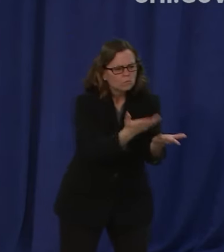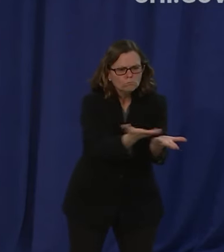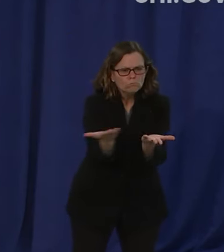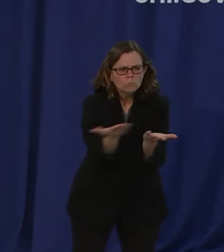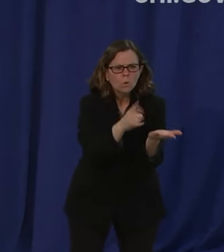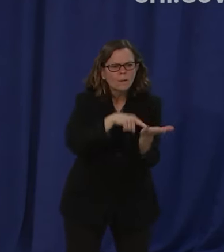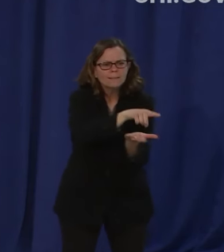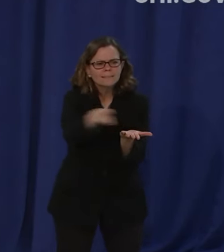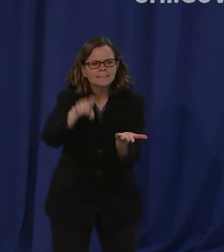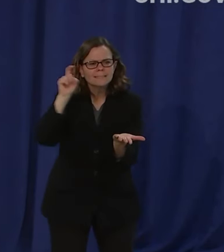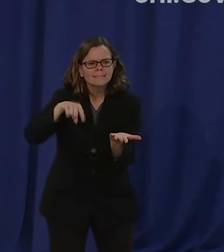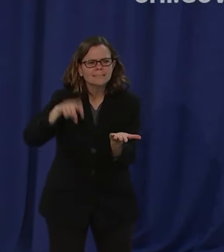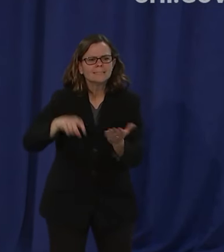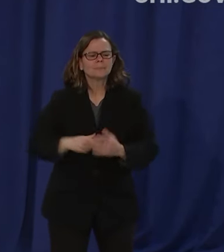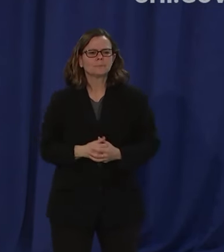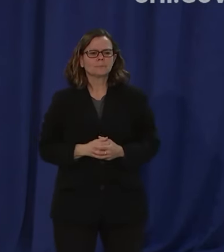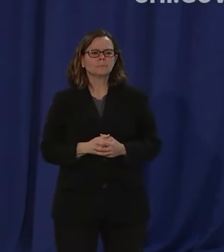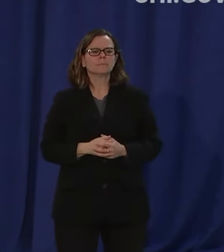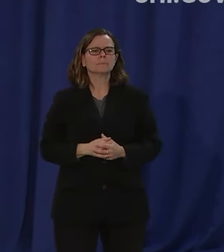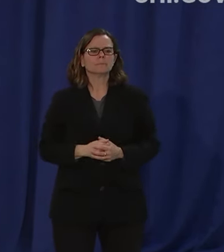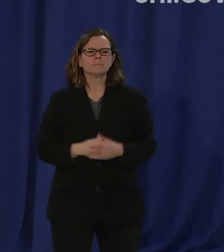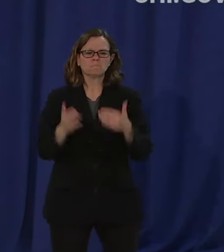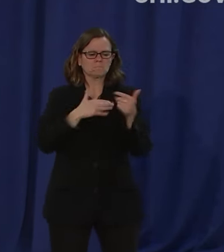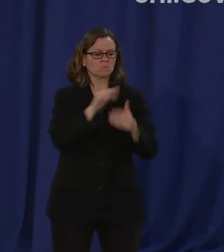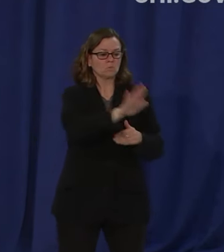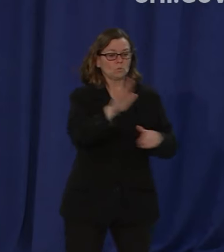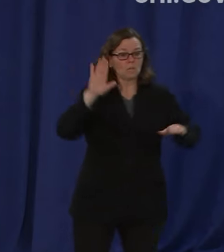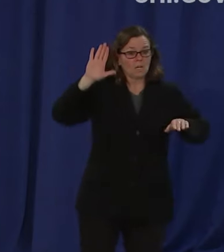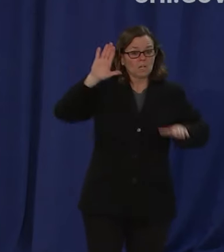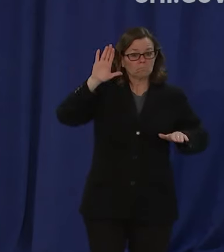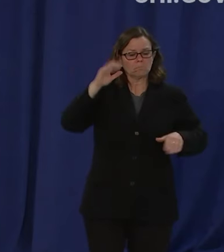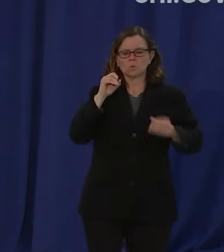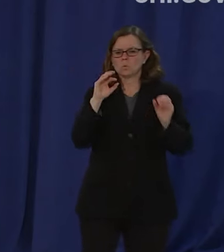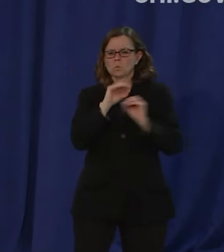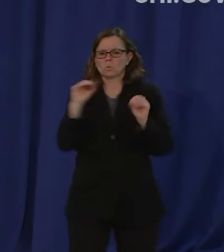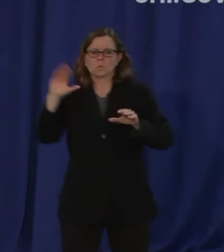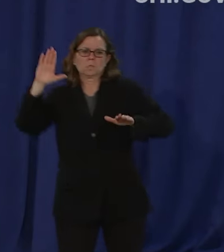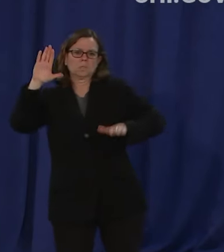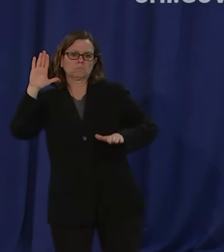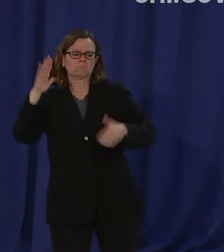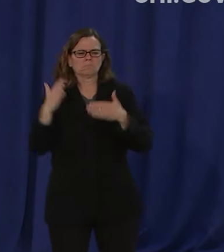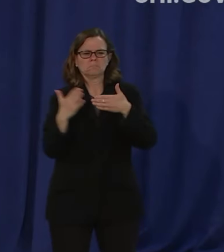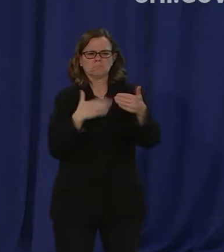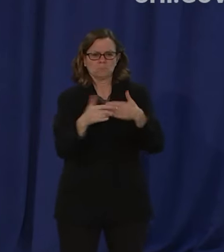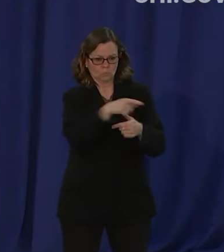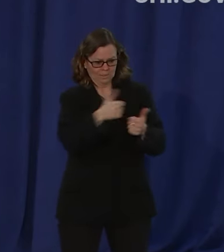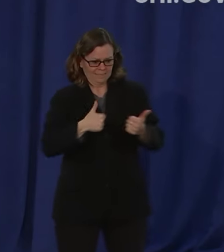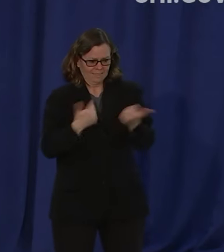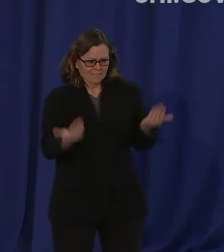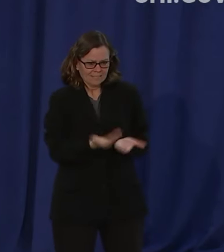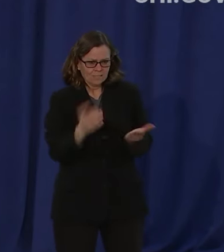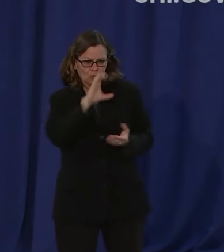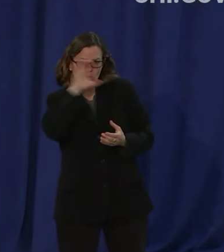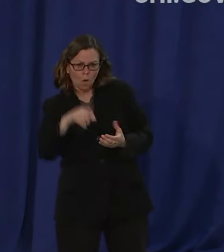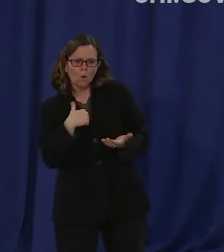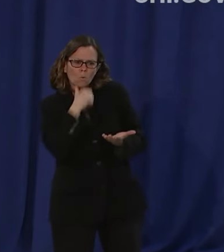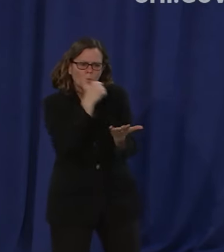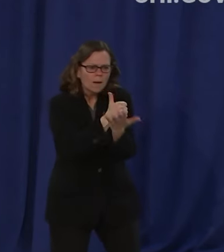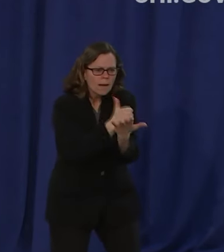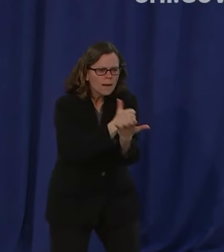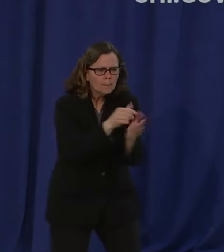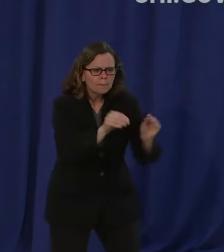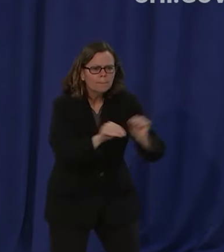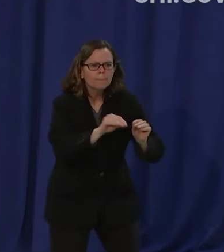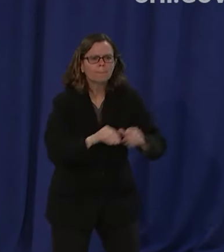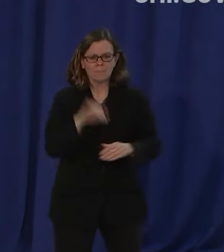an important distinction so that fund was announced um back in march it's active we've pushed out um well over a